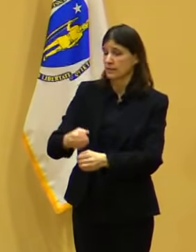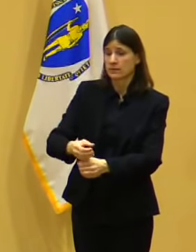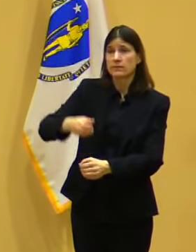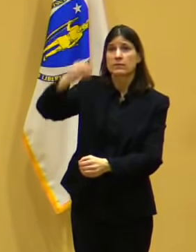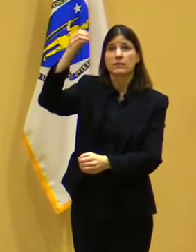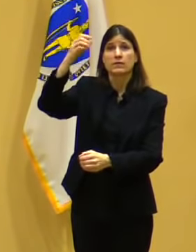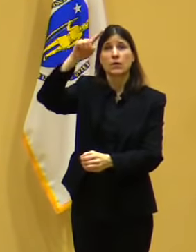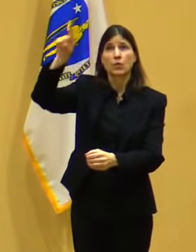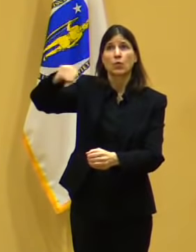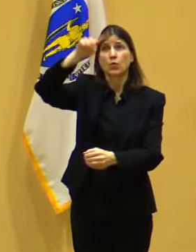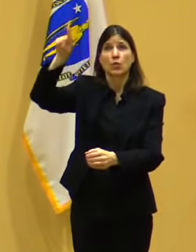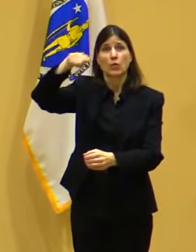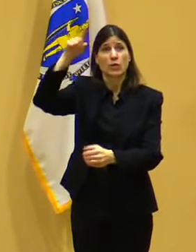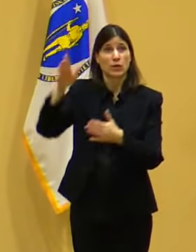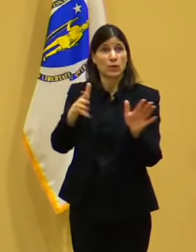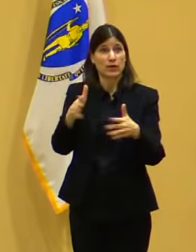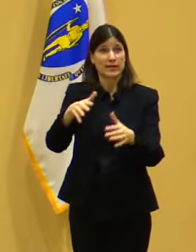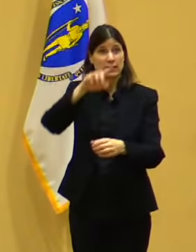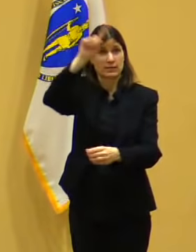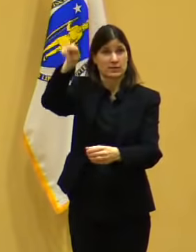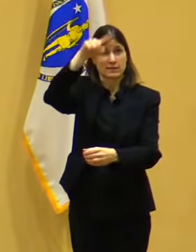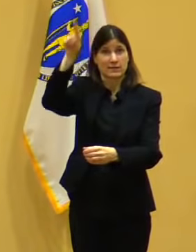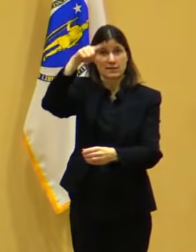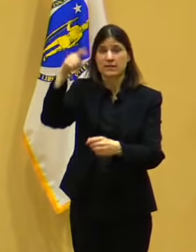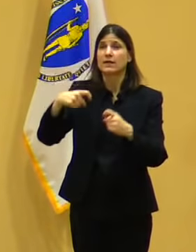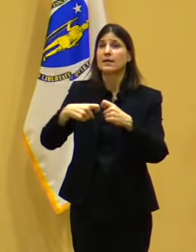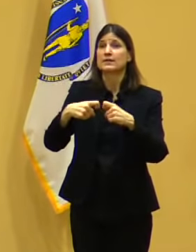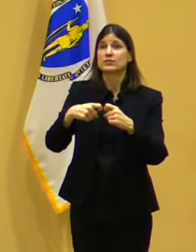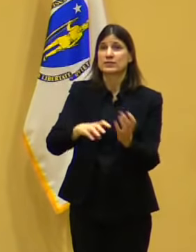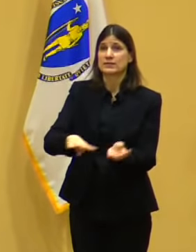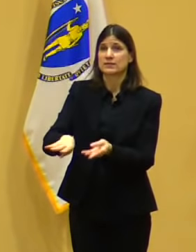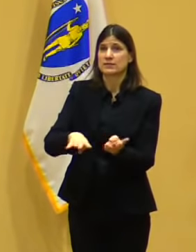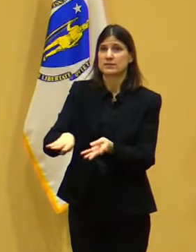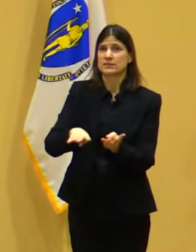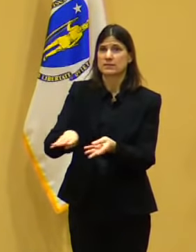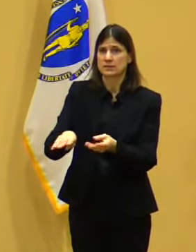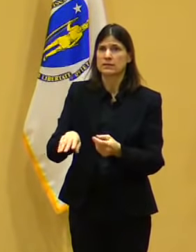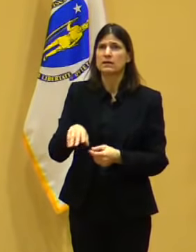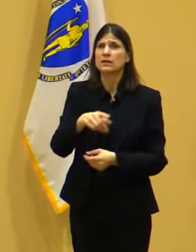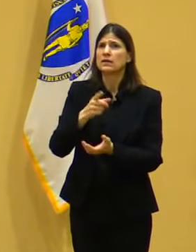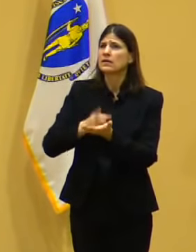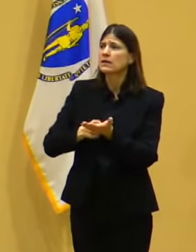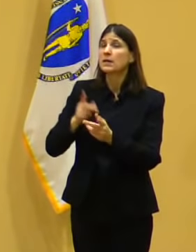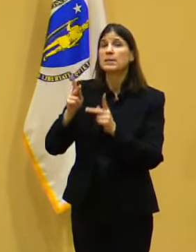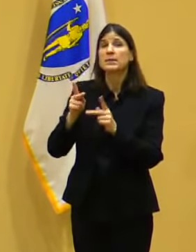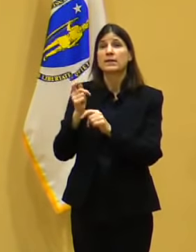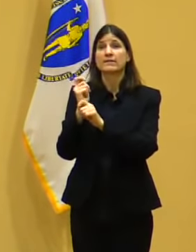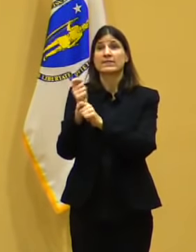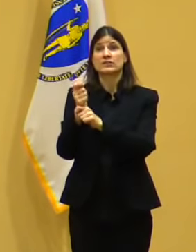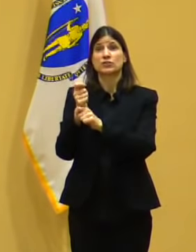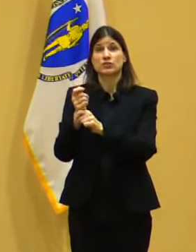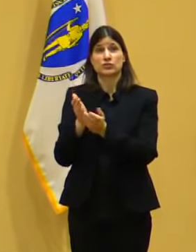So, I don't know